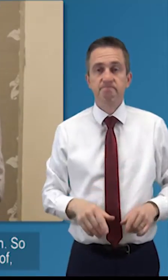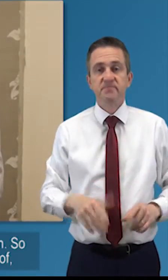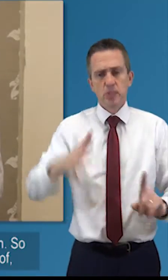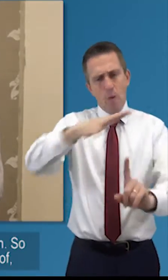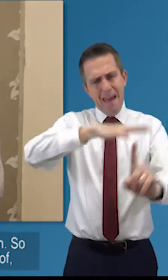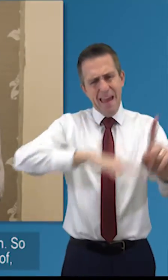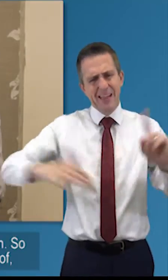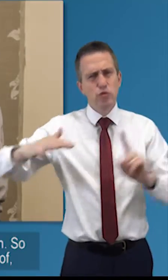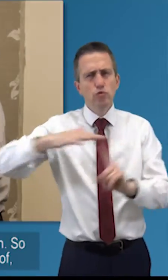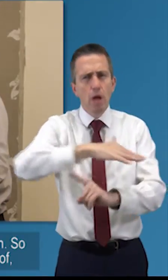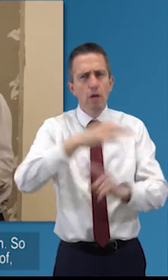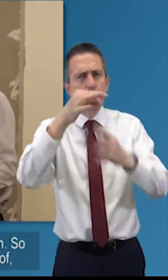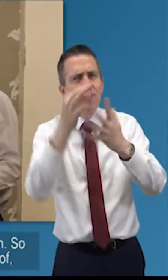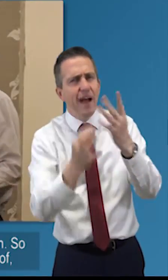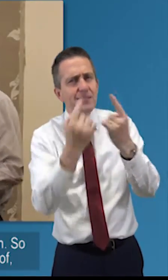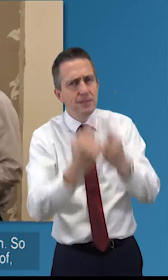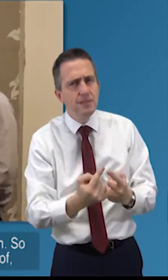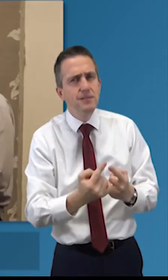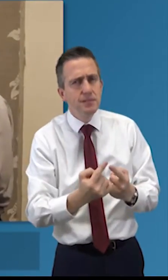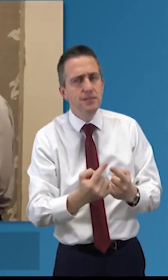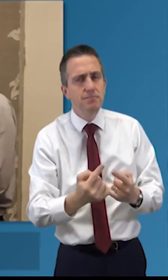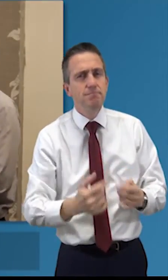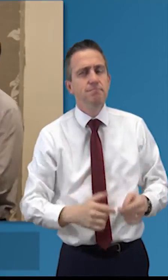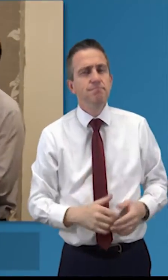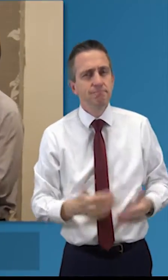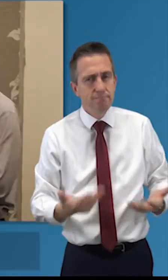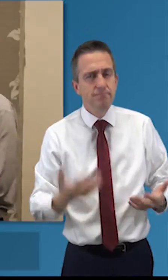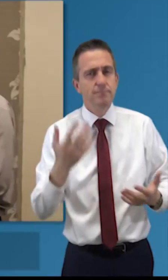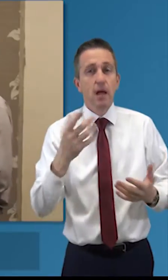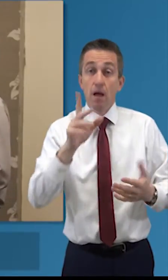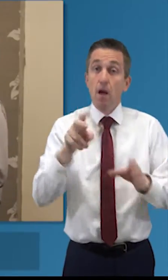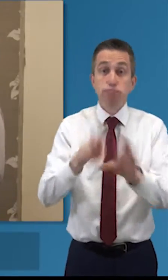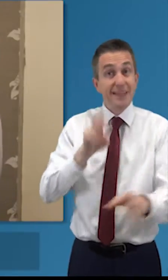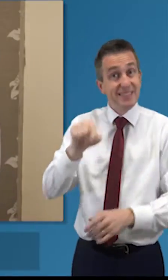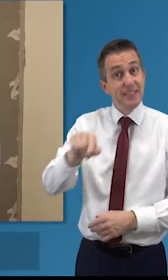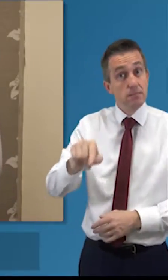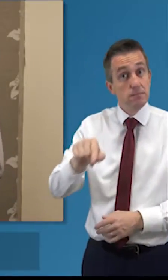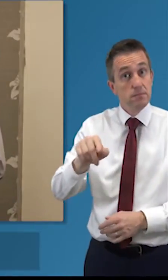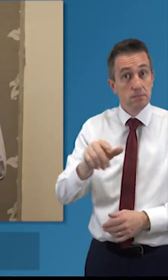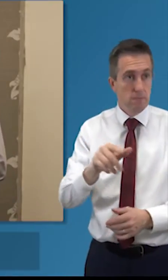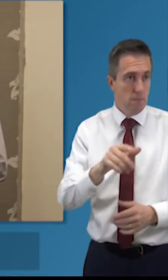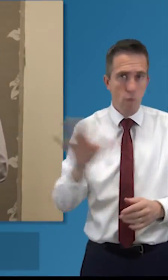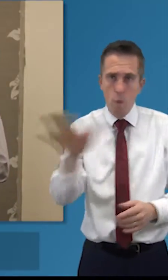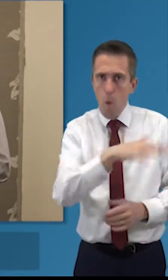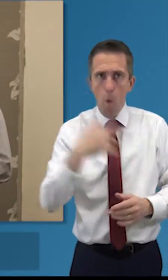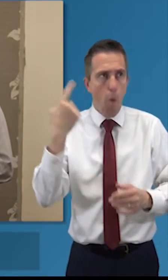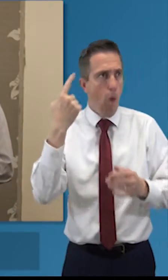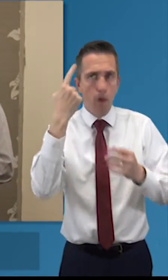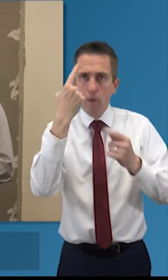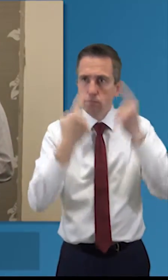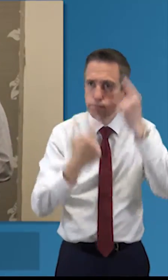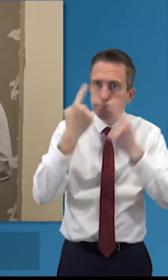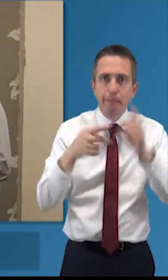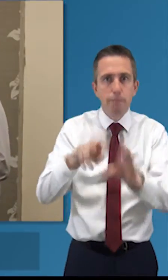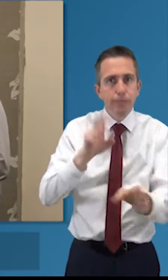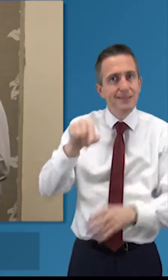so external factors things you might want to think about well probably ought to think about uh brexit we're all thinking a lot about brexit